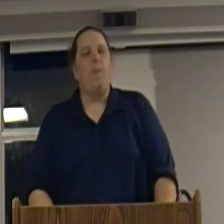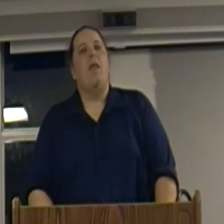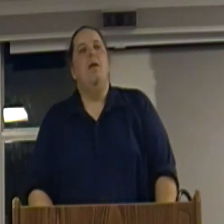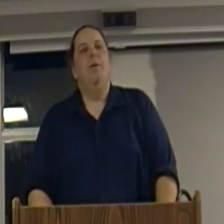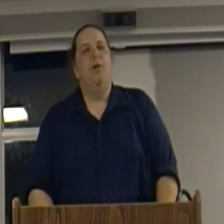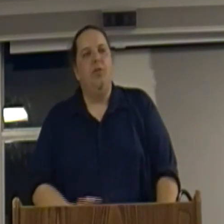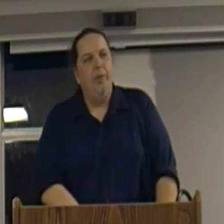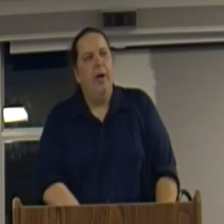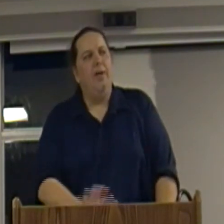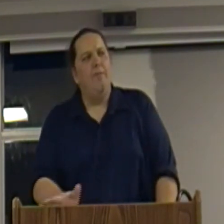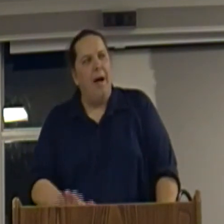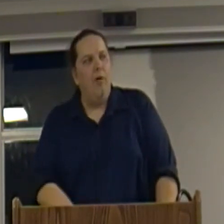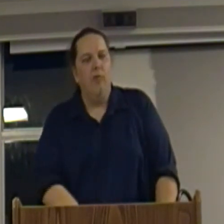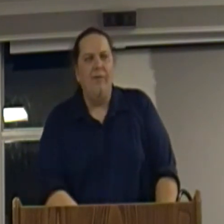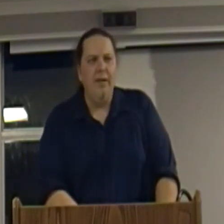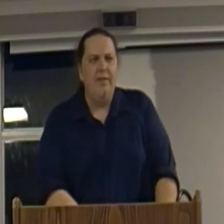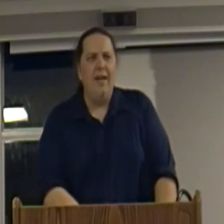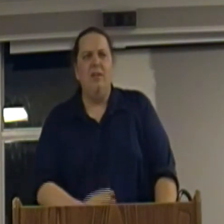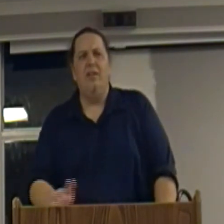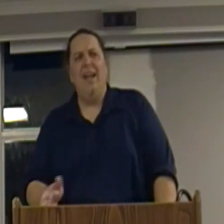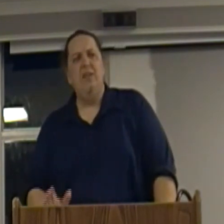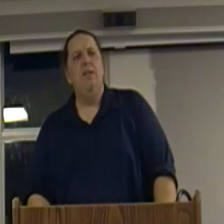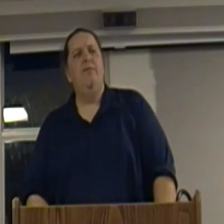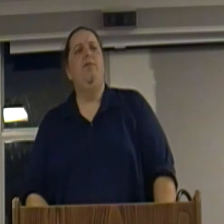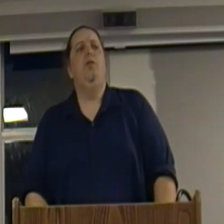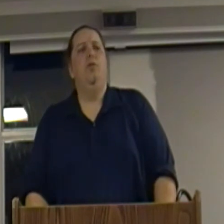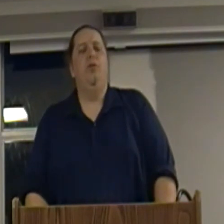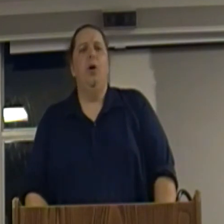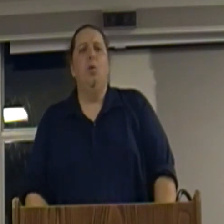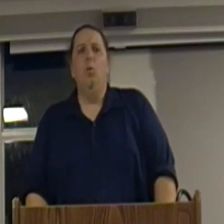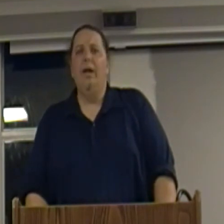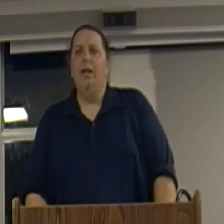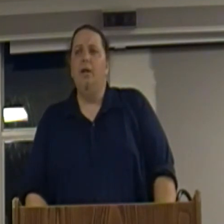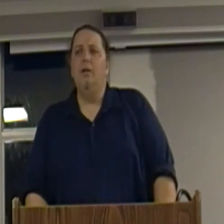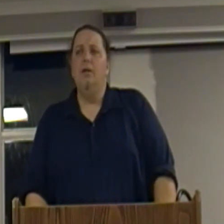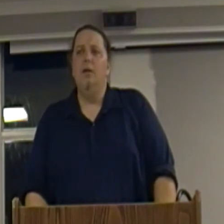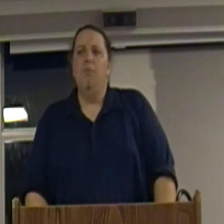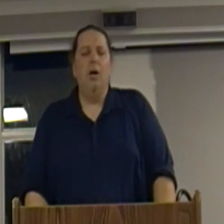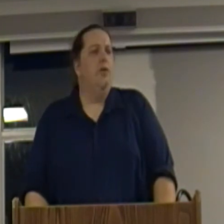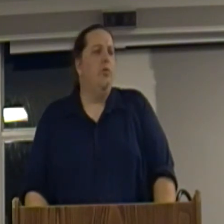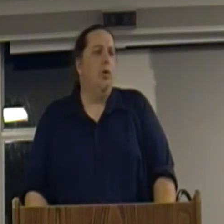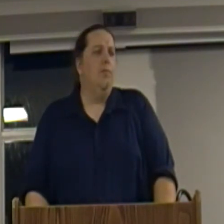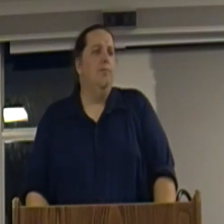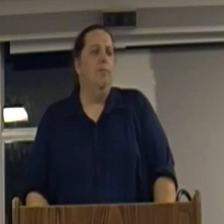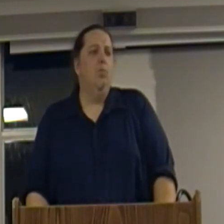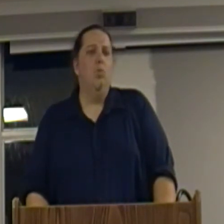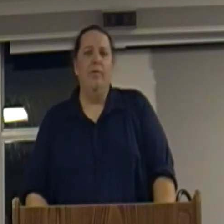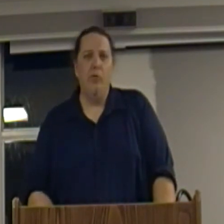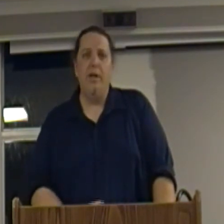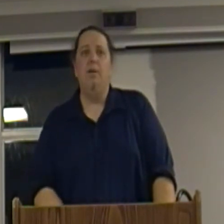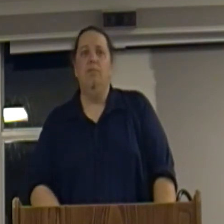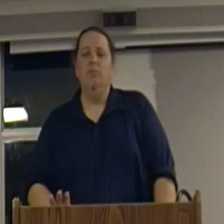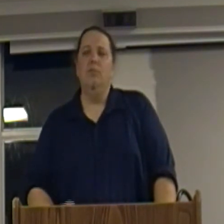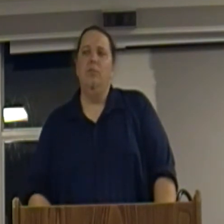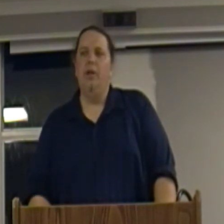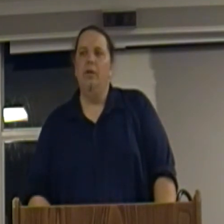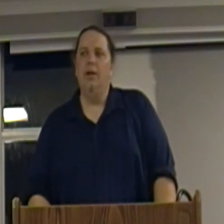But there was a period of about roughly then to the 1850s or so when markets were free. You know,